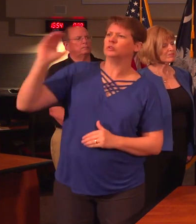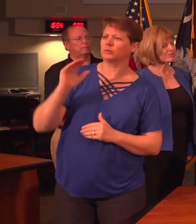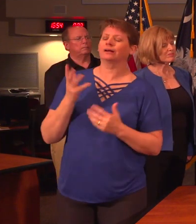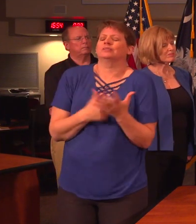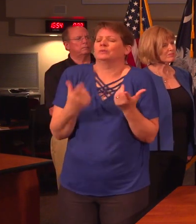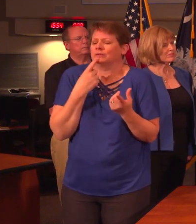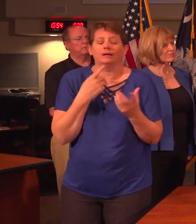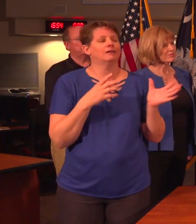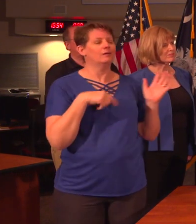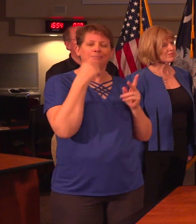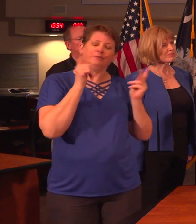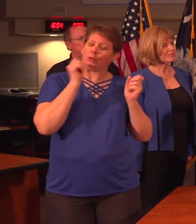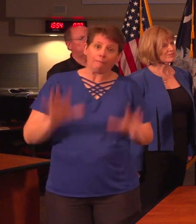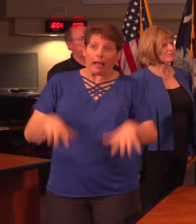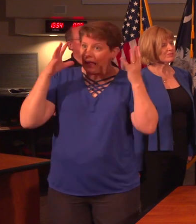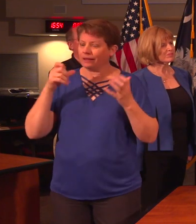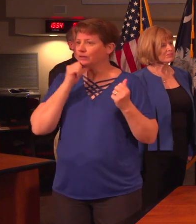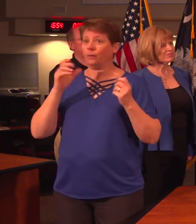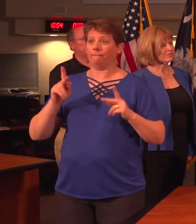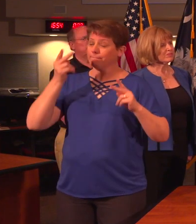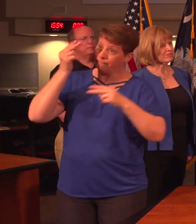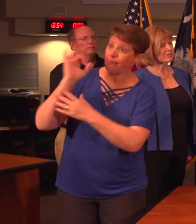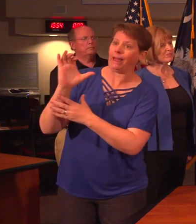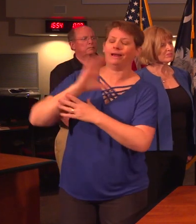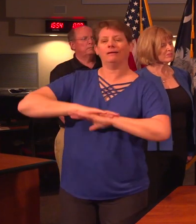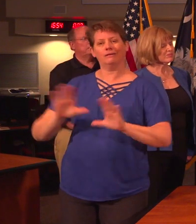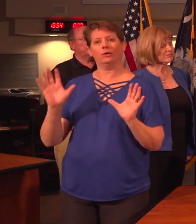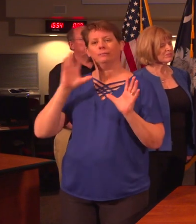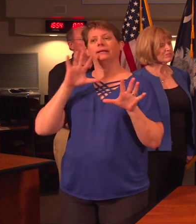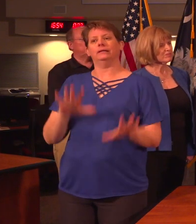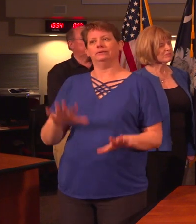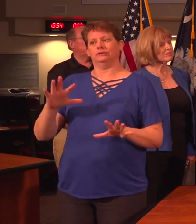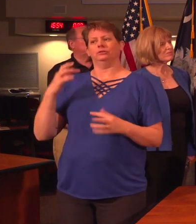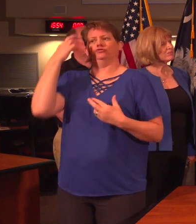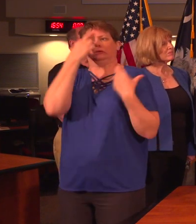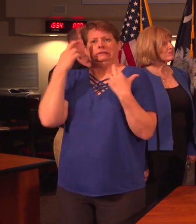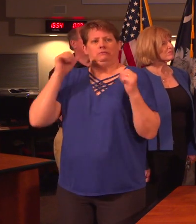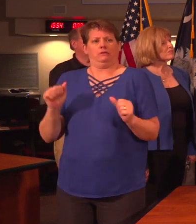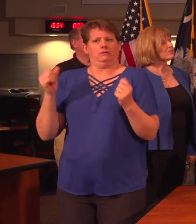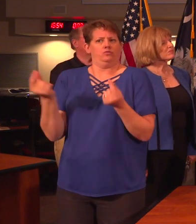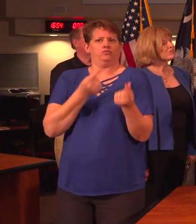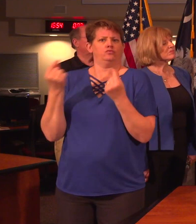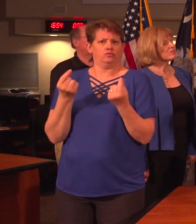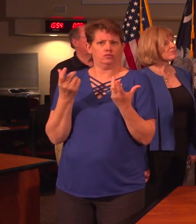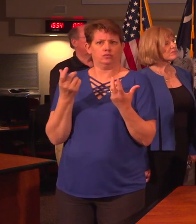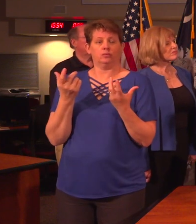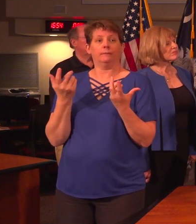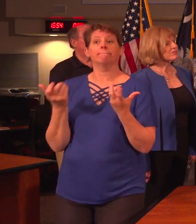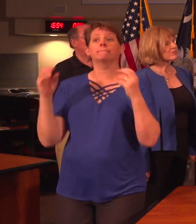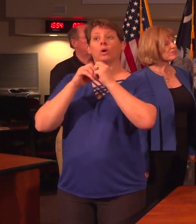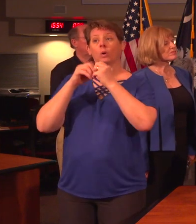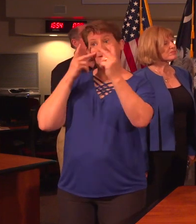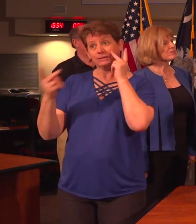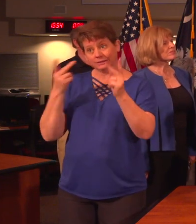we tell people not to panic. It's not something to panic about, to be rational about what to expect so that when we see more cases,